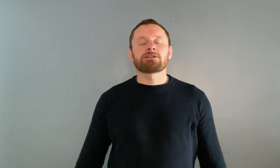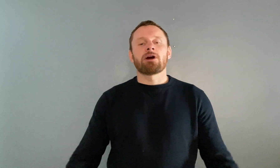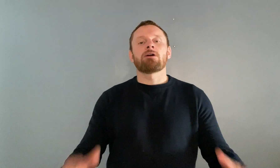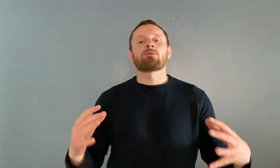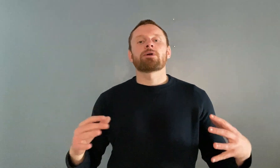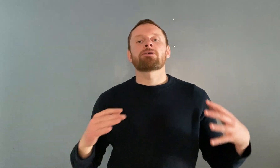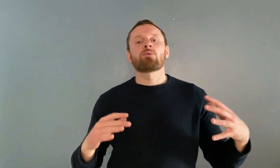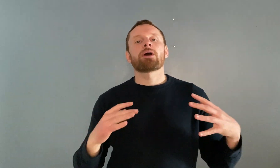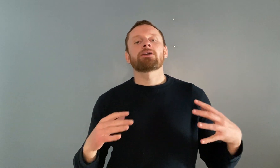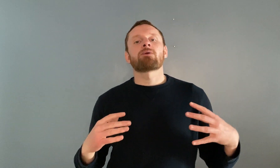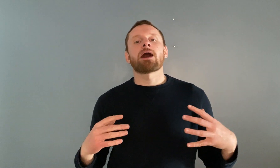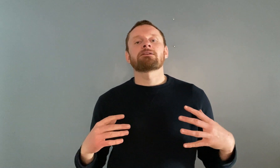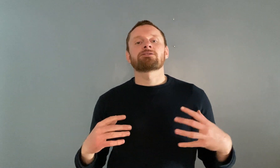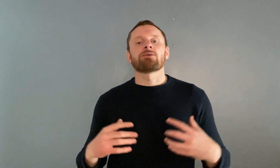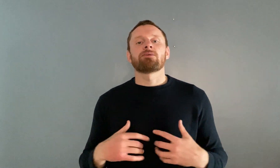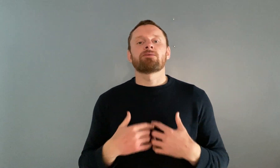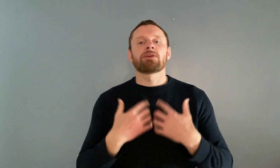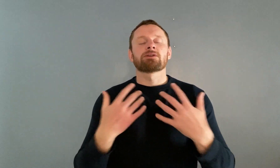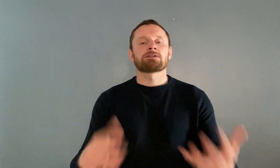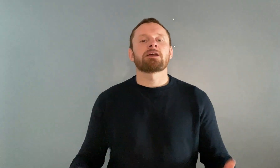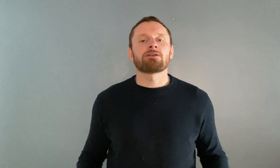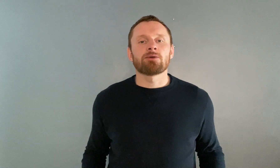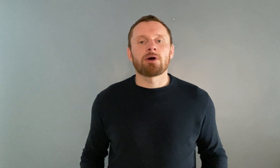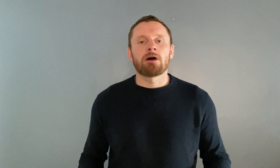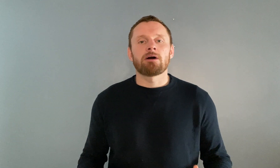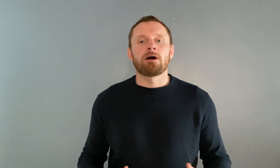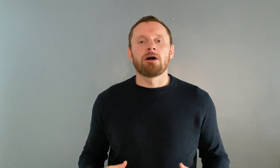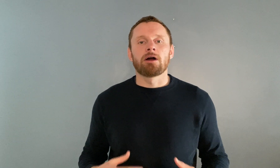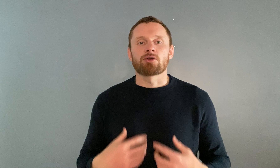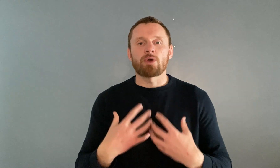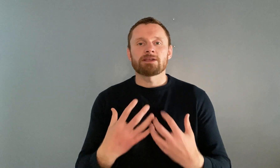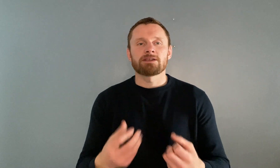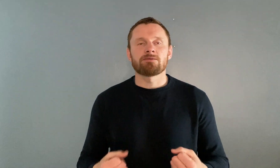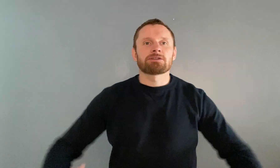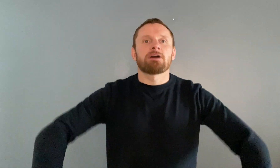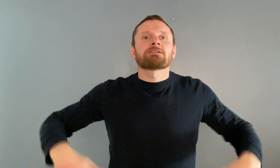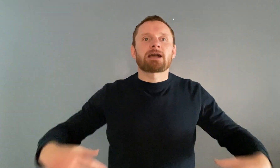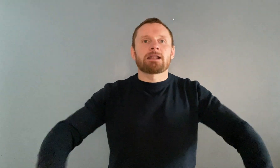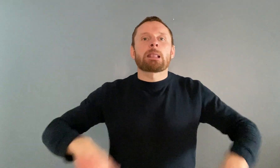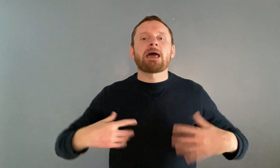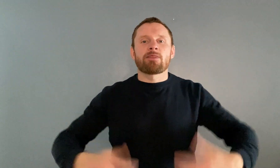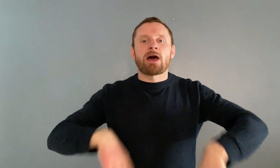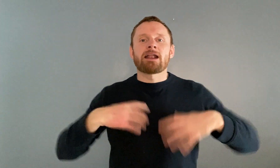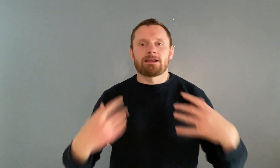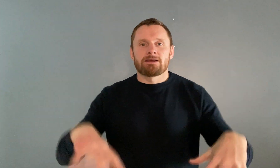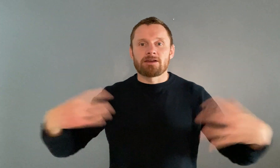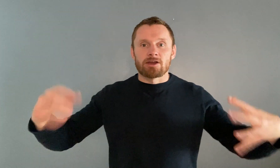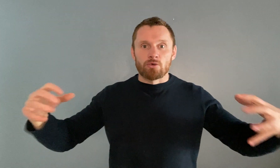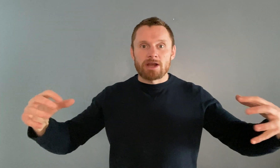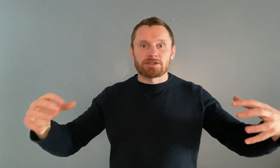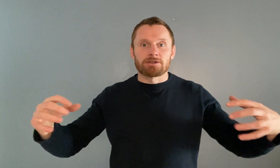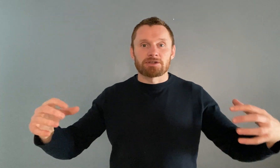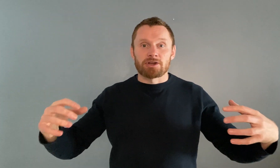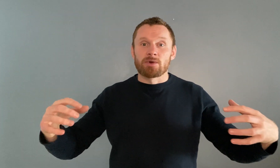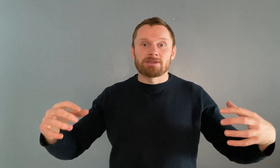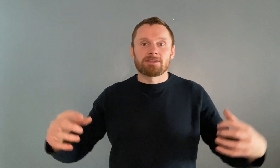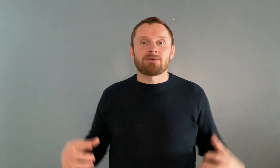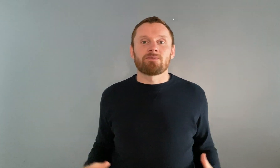start with where you're at so if it feels like you are aggressive start to kind of let that aggression show itself